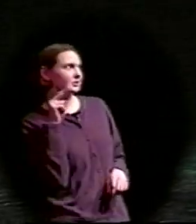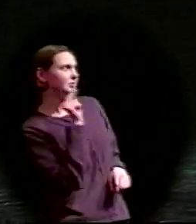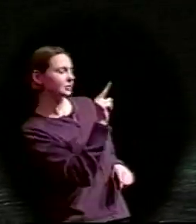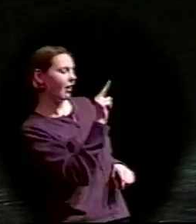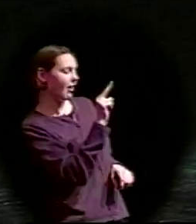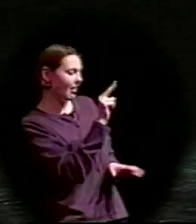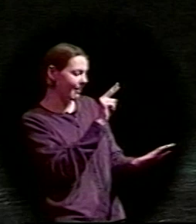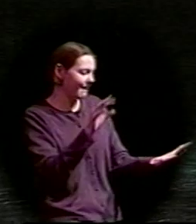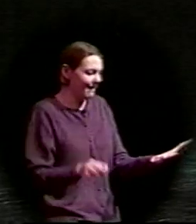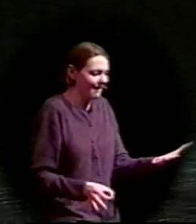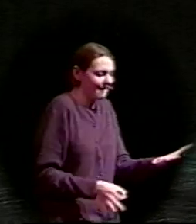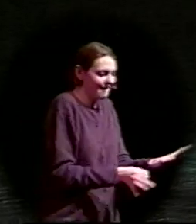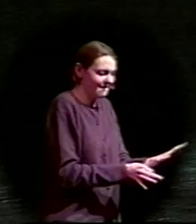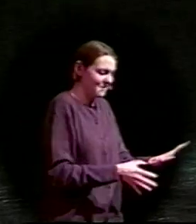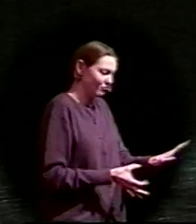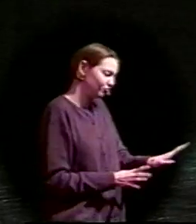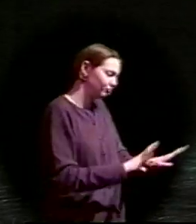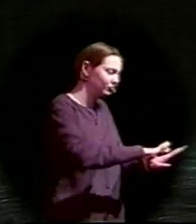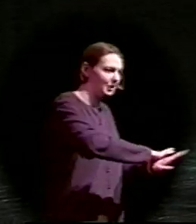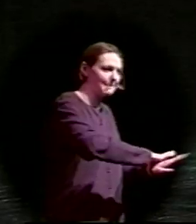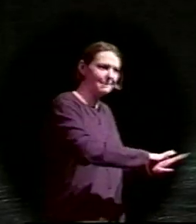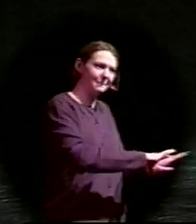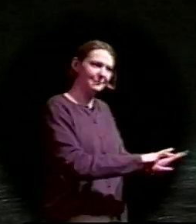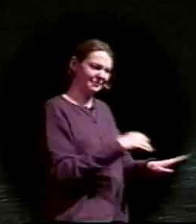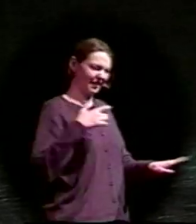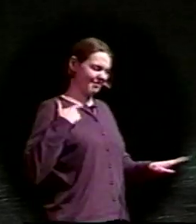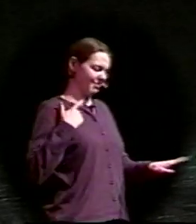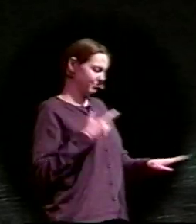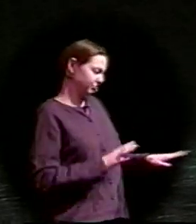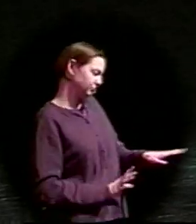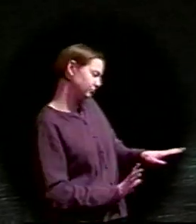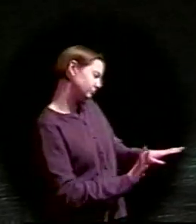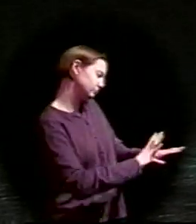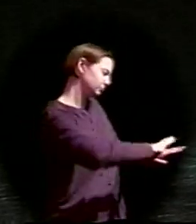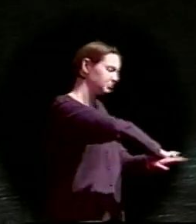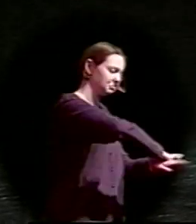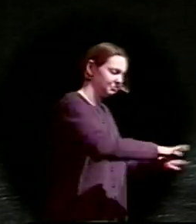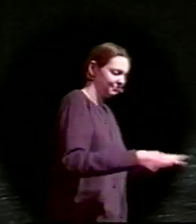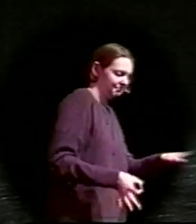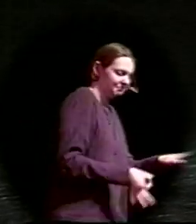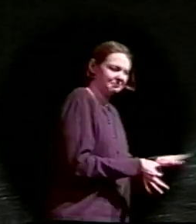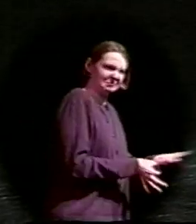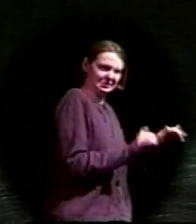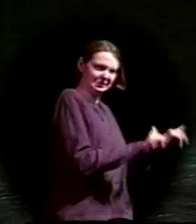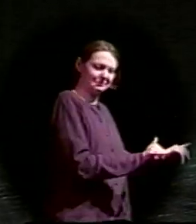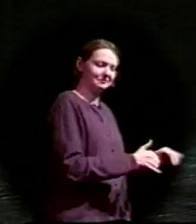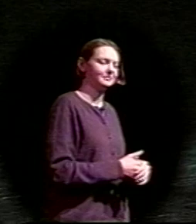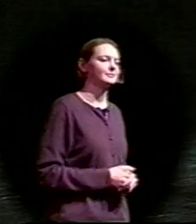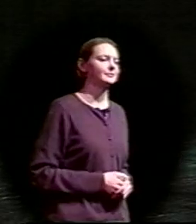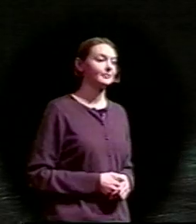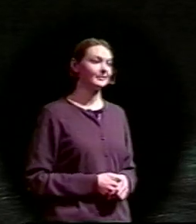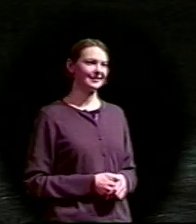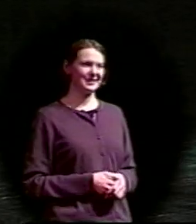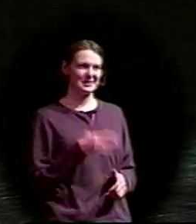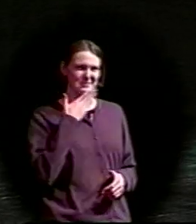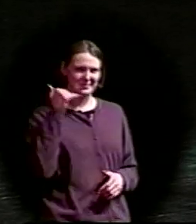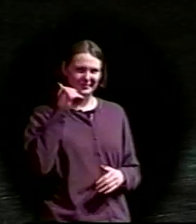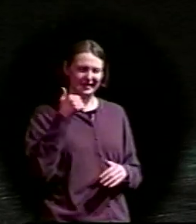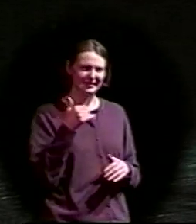his boot, and then a leather strap going all the way around the front to keep the silver on. And then her favorite part, the rowel, the spiked,